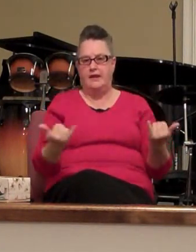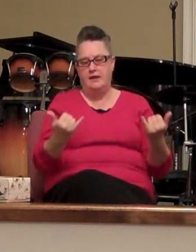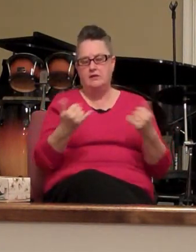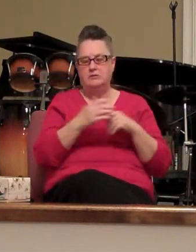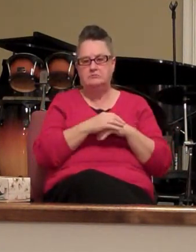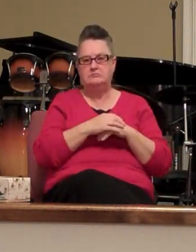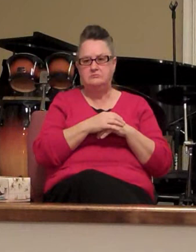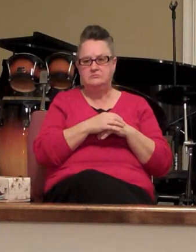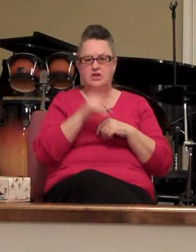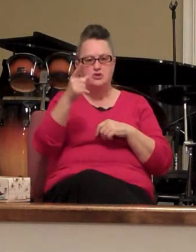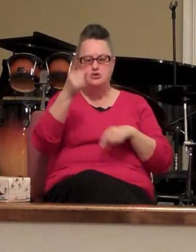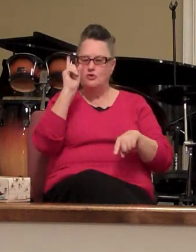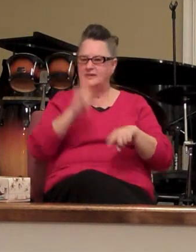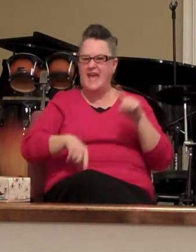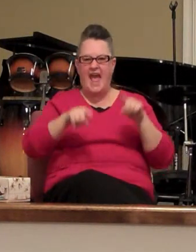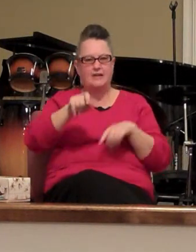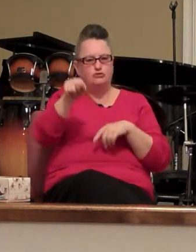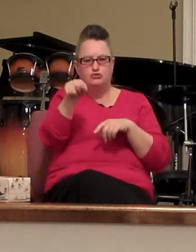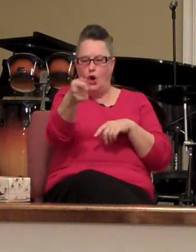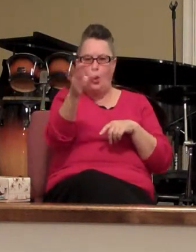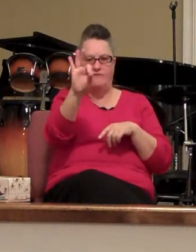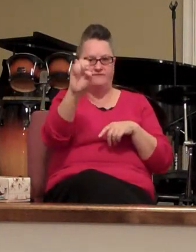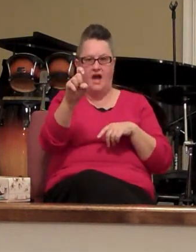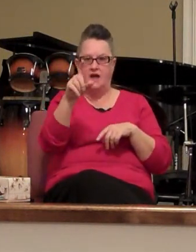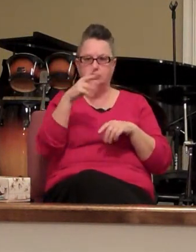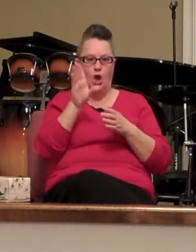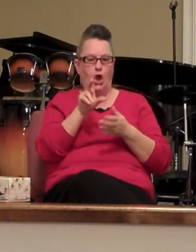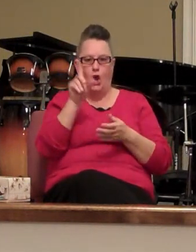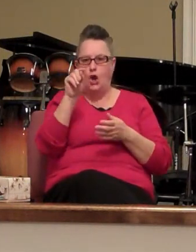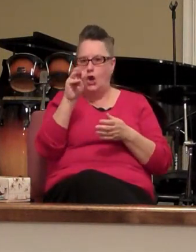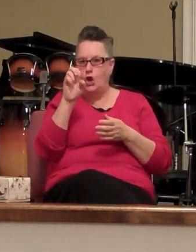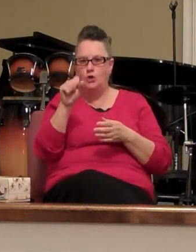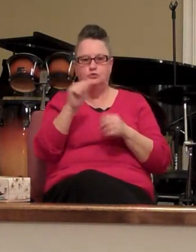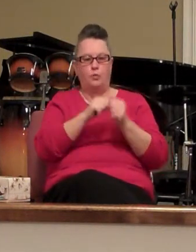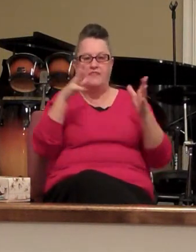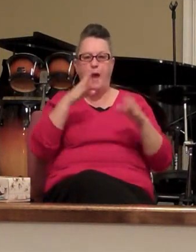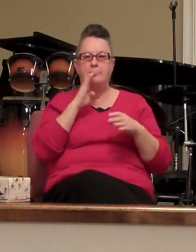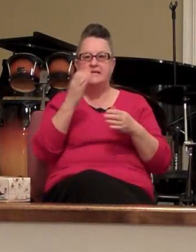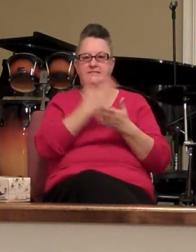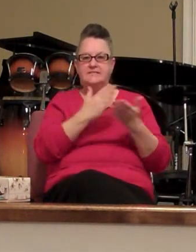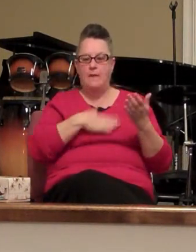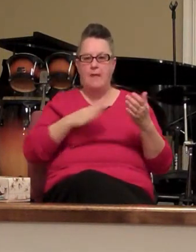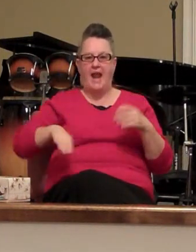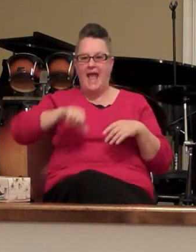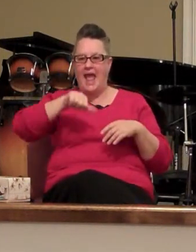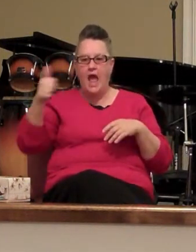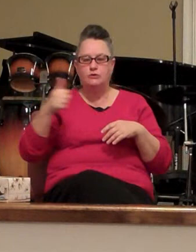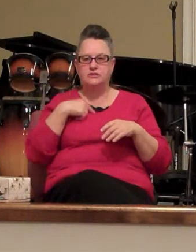you can't turn on Fox News without there being somebody else getting ready to blow somebody else up